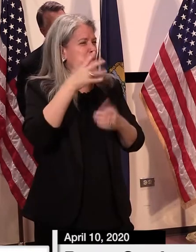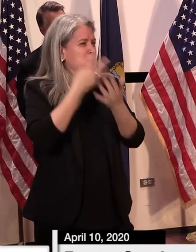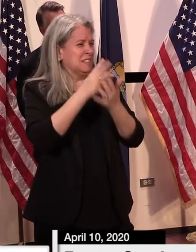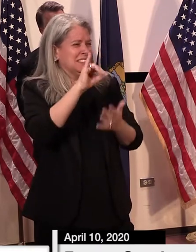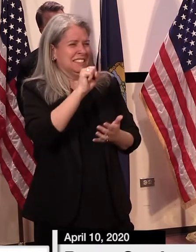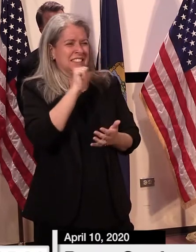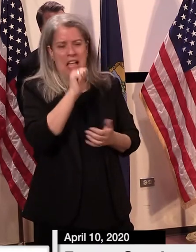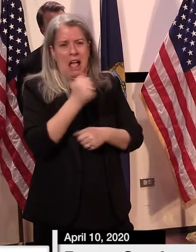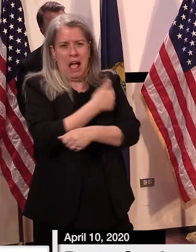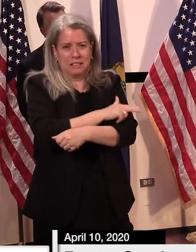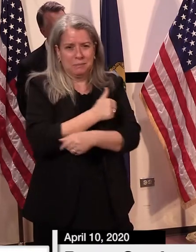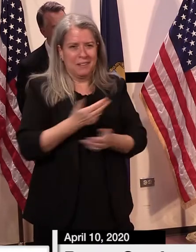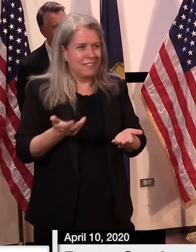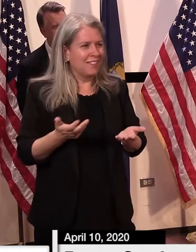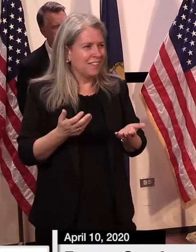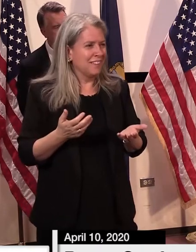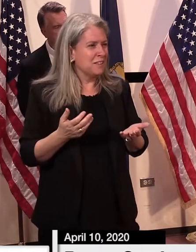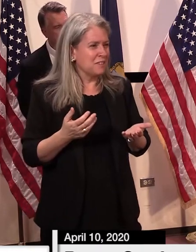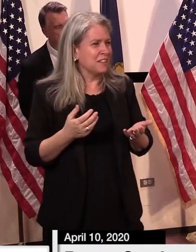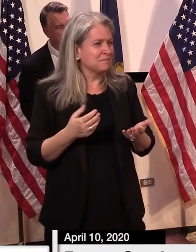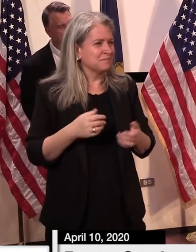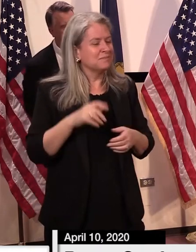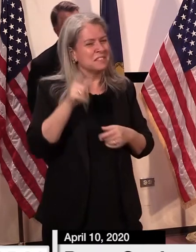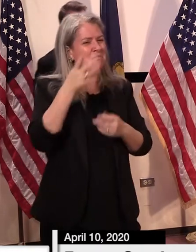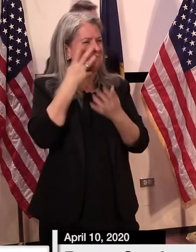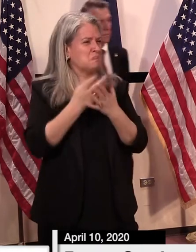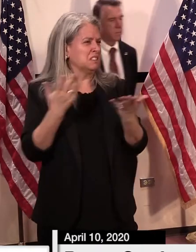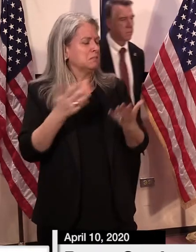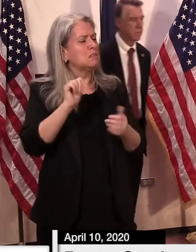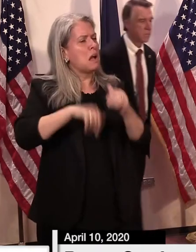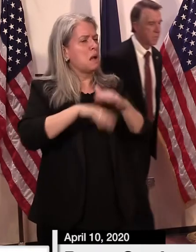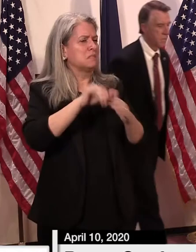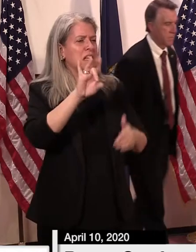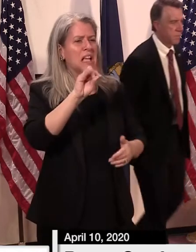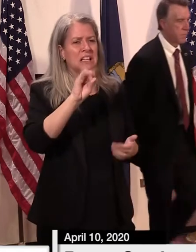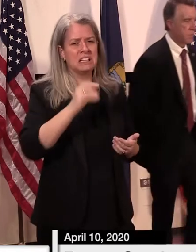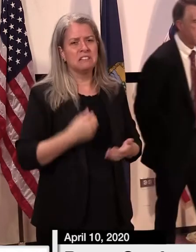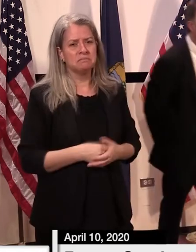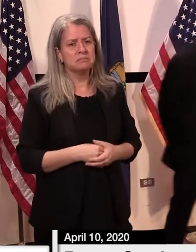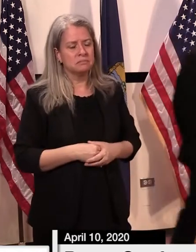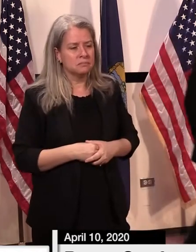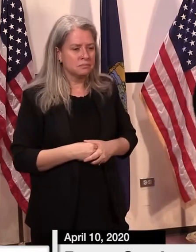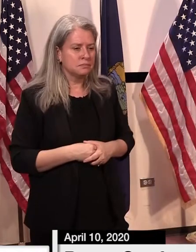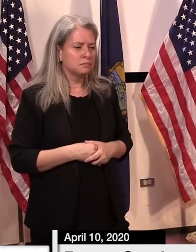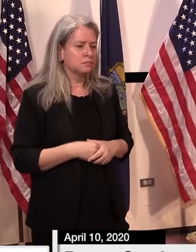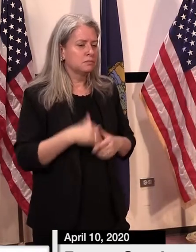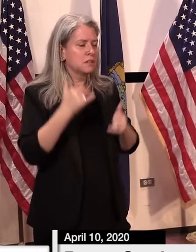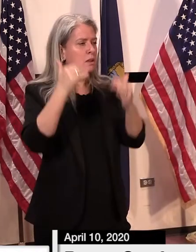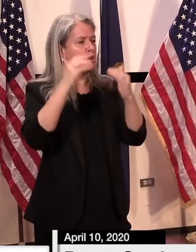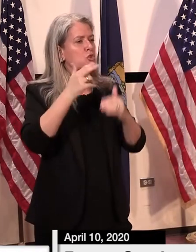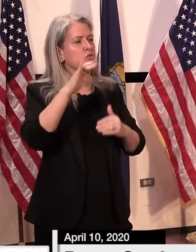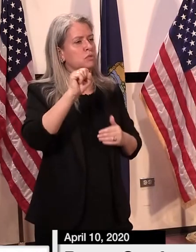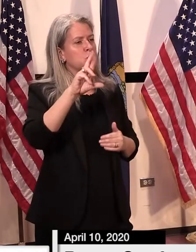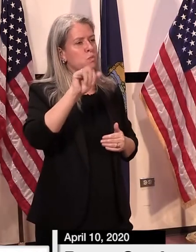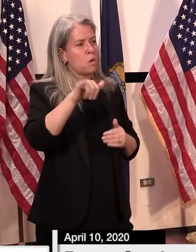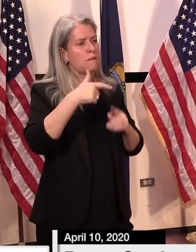hospital. Understood. Thank you, sir. Chris Roy, Newport Daily Express.